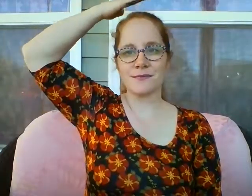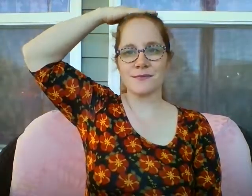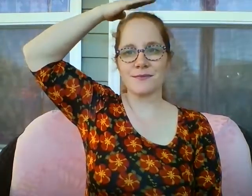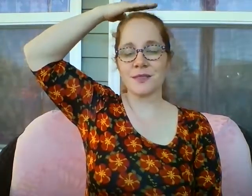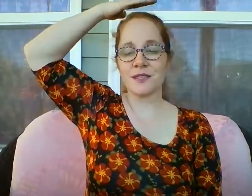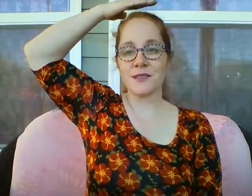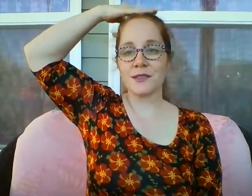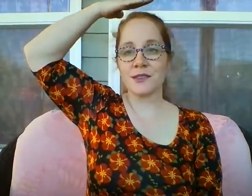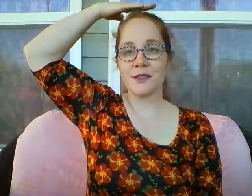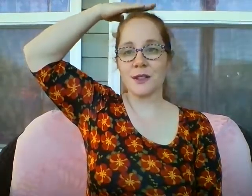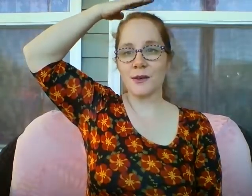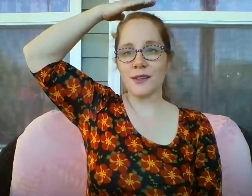To serve the Lord.